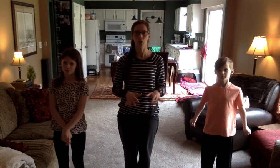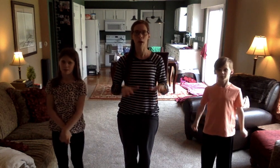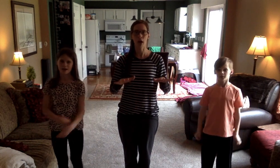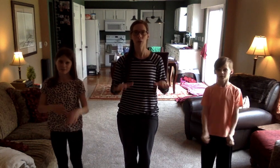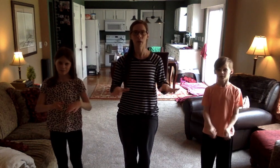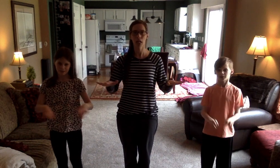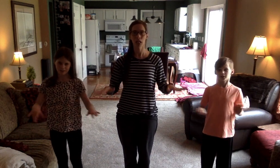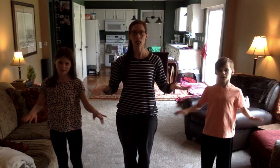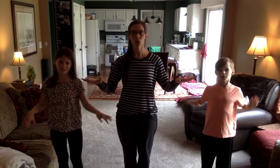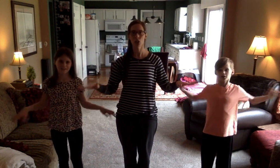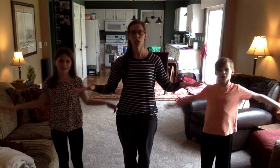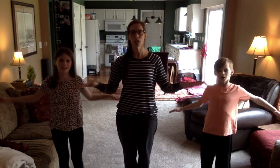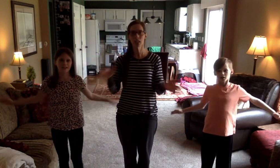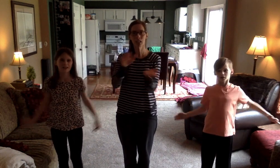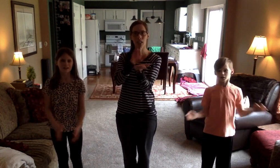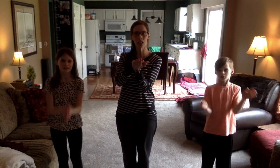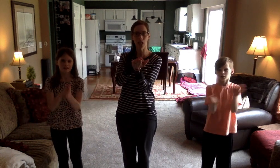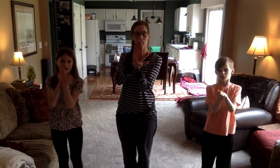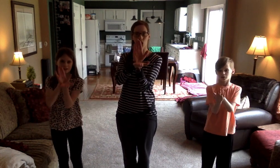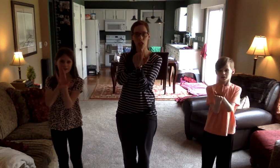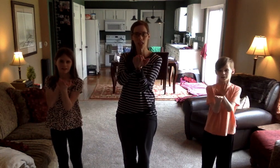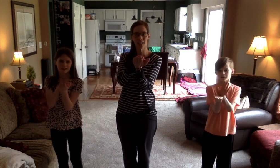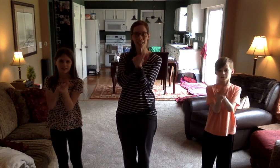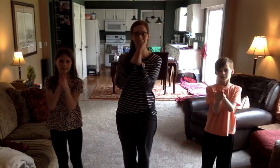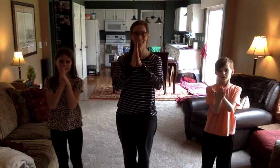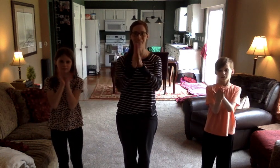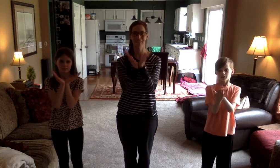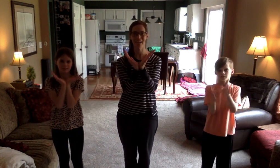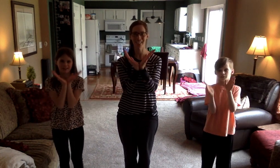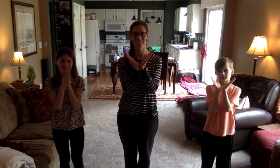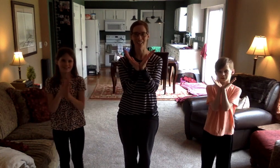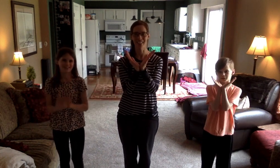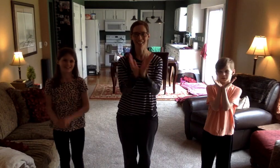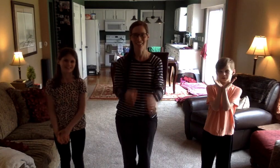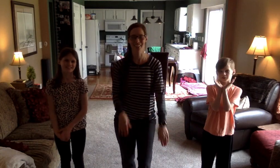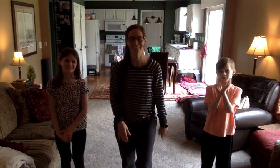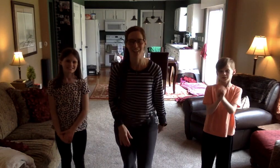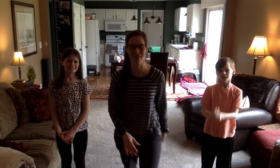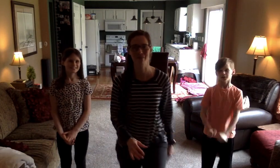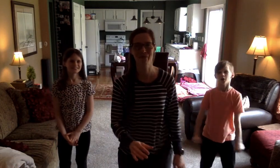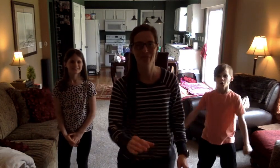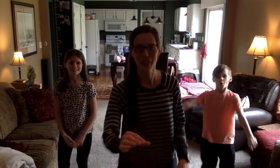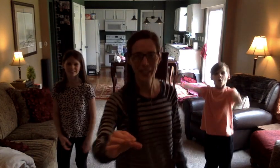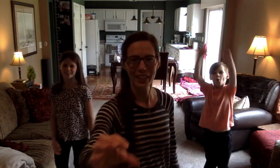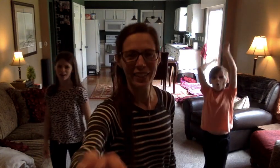by radiation. Conduction, convection. Good job. Good job. job.